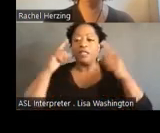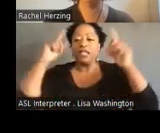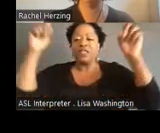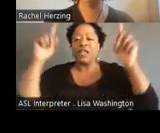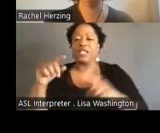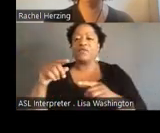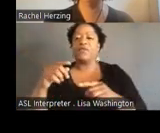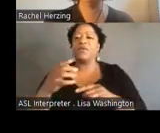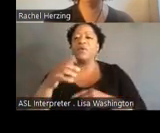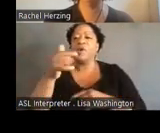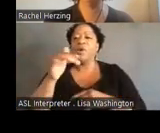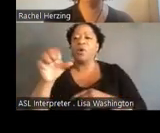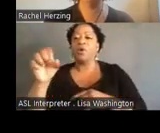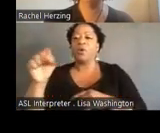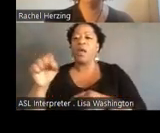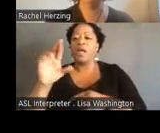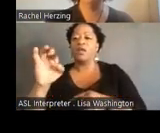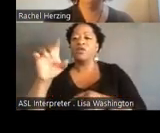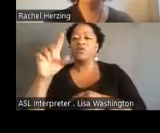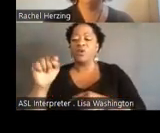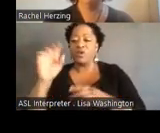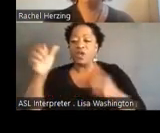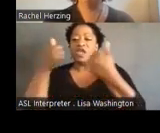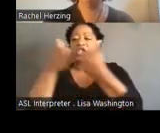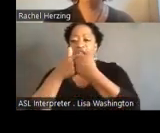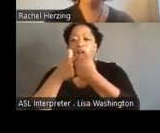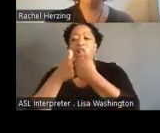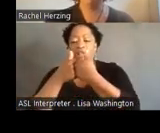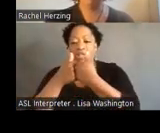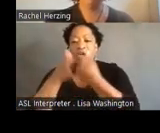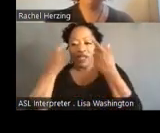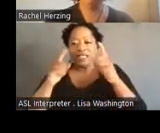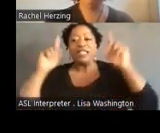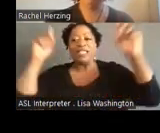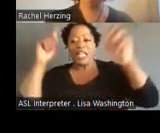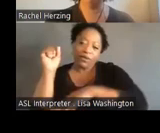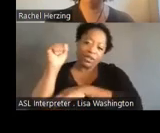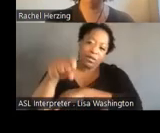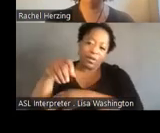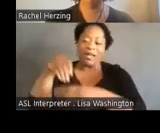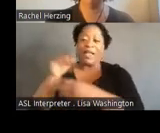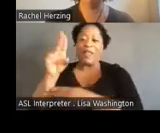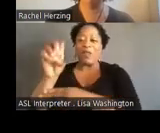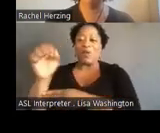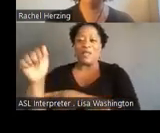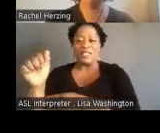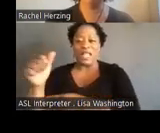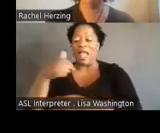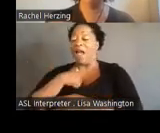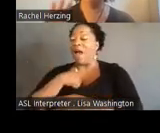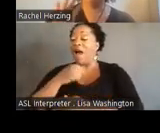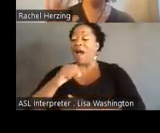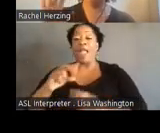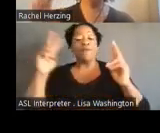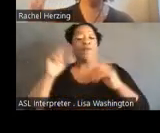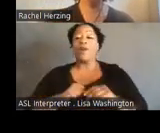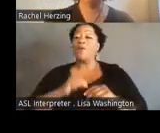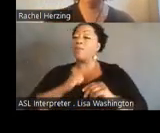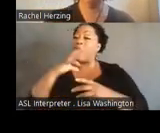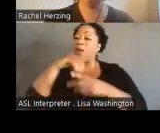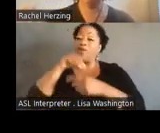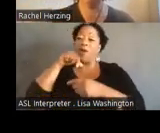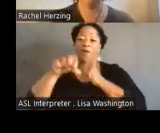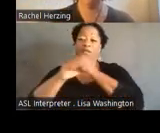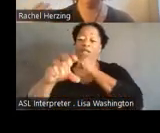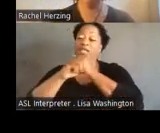the use of injunctions in the United States. I'm incredibly grateful to have been a part of this campaign. And if there's